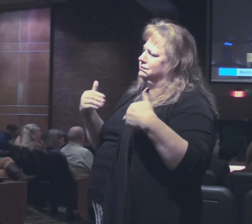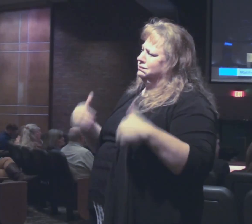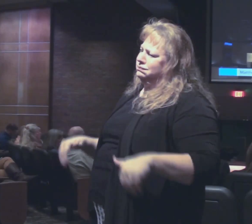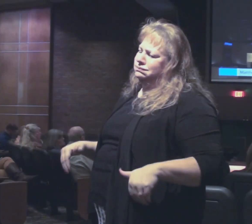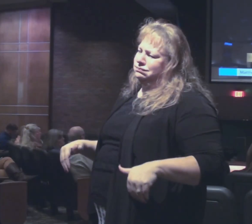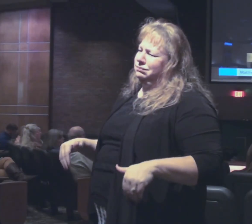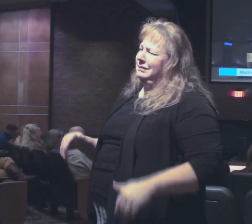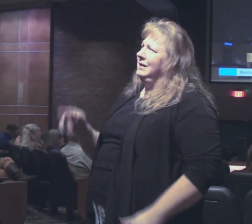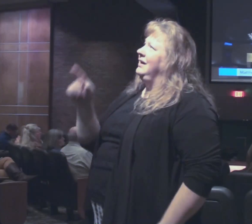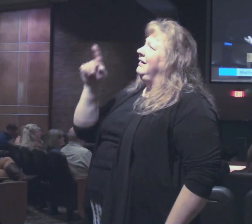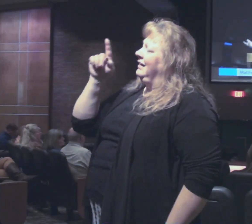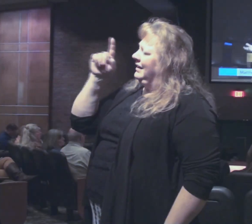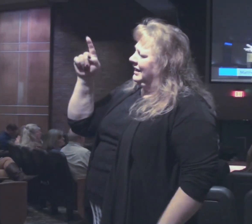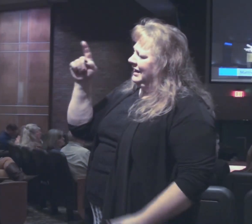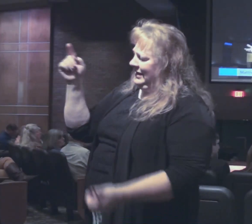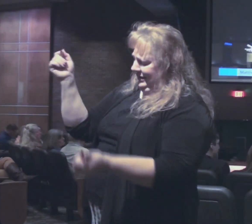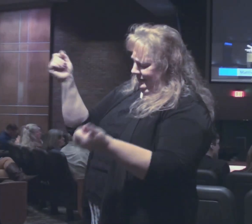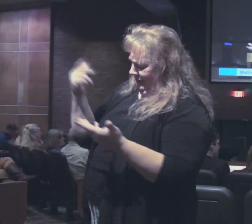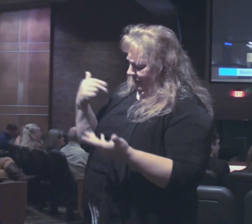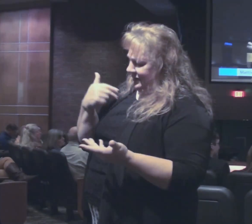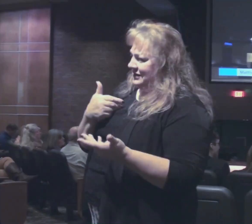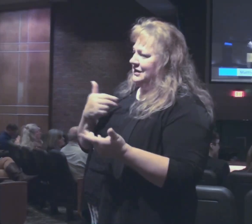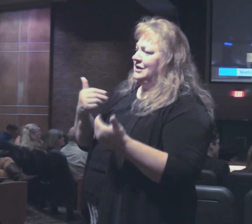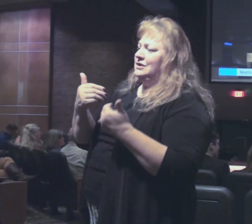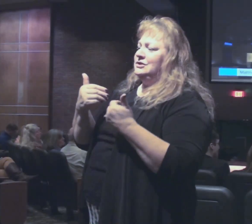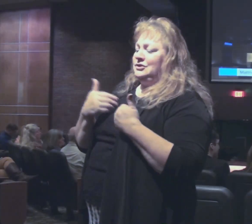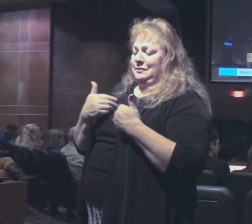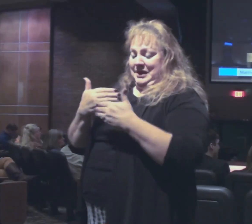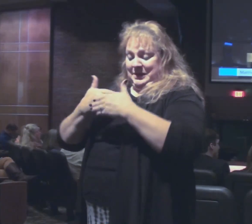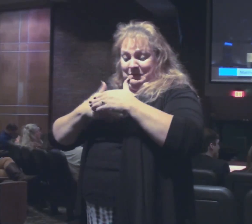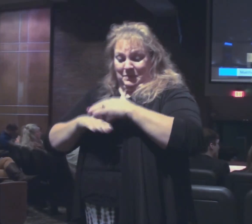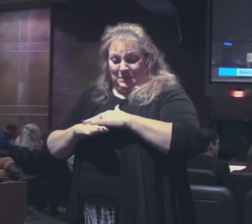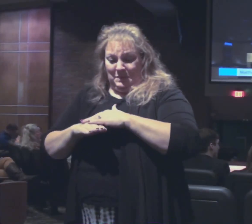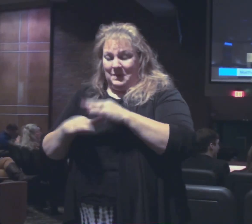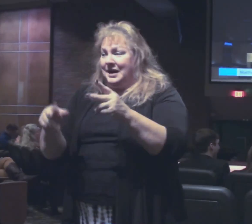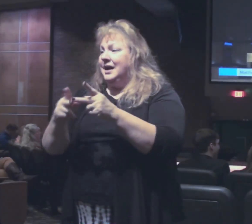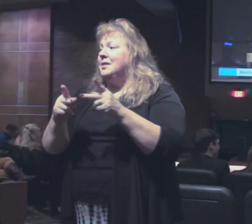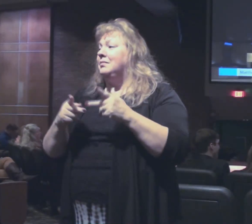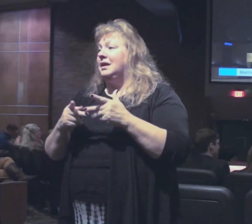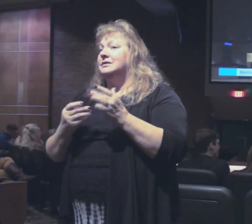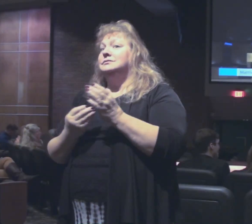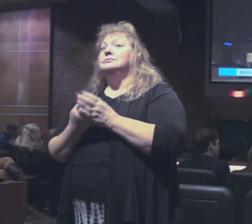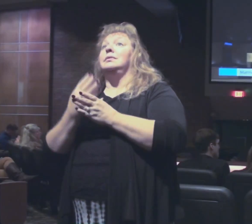He has caused us to be born in a country of prosperity.